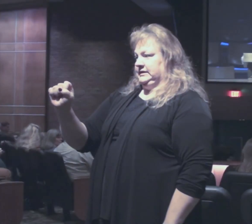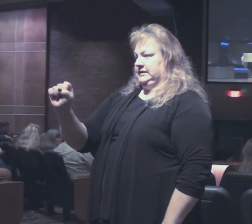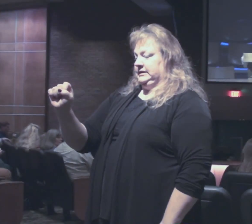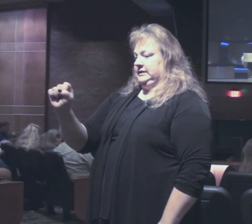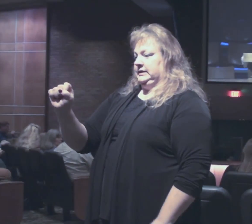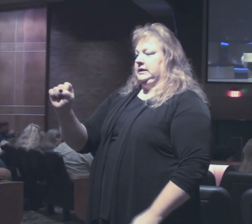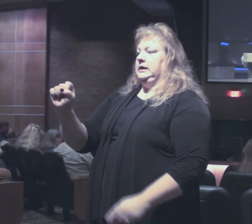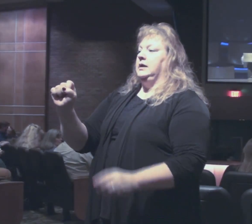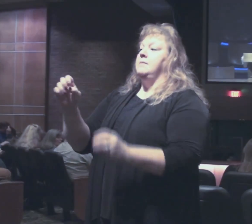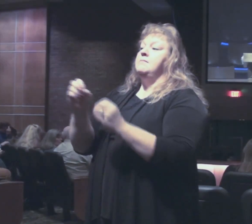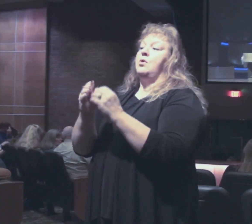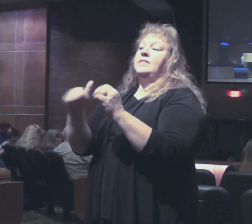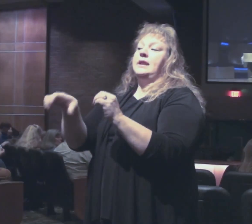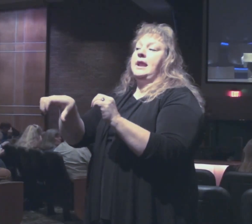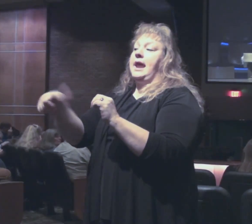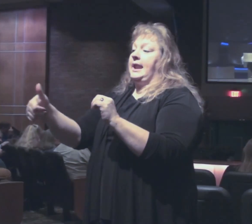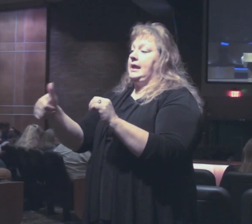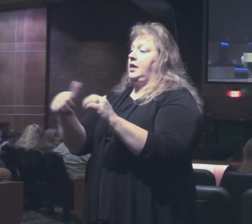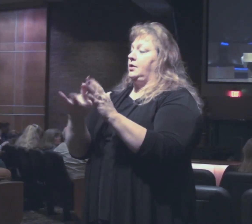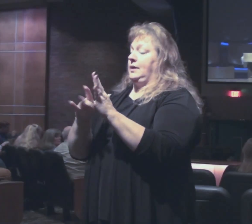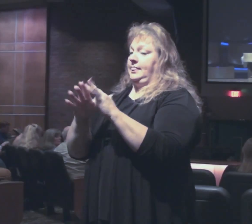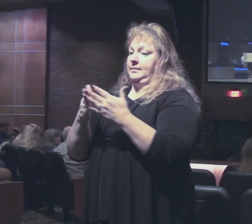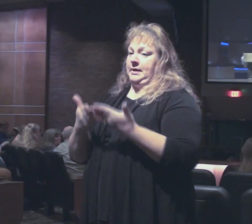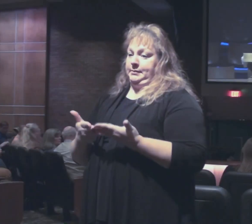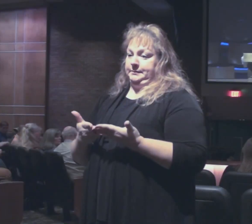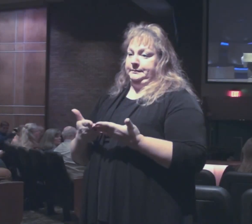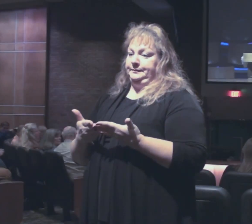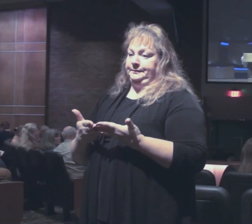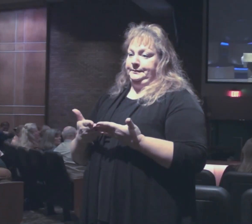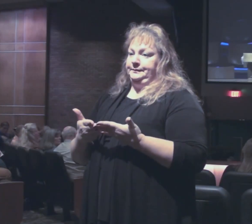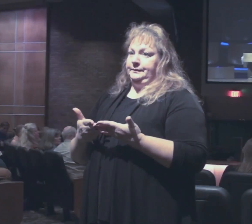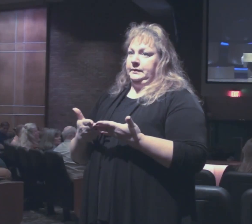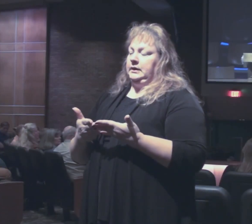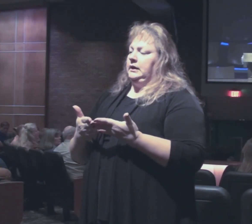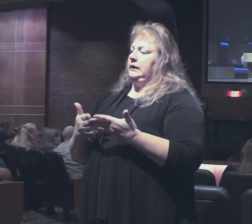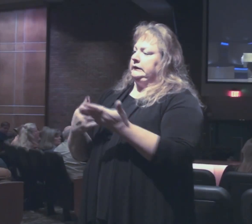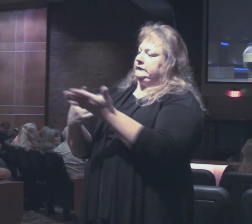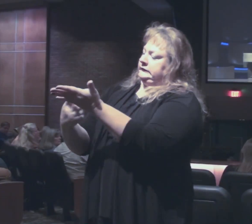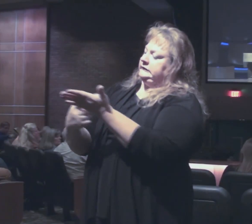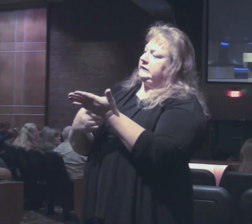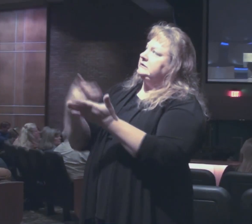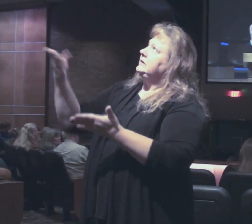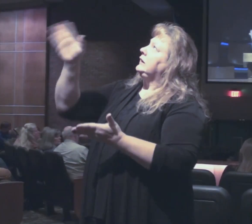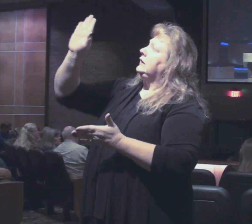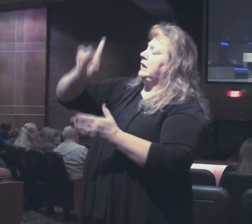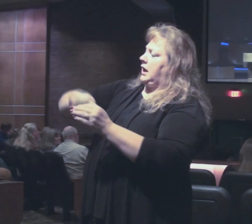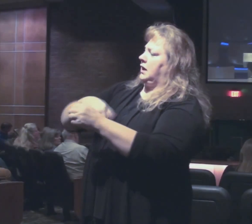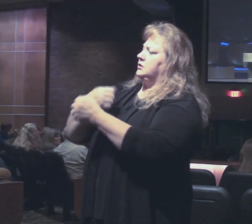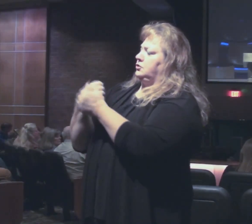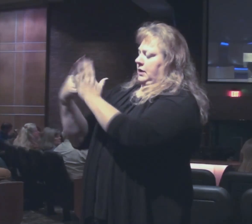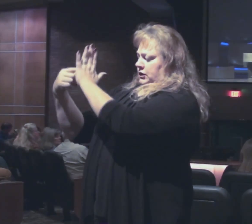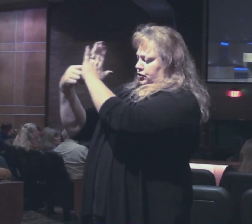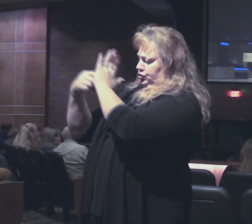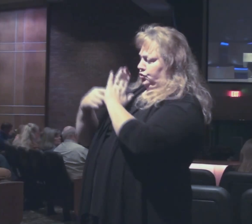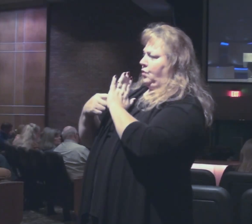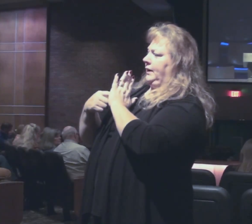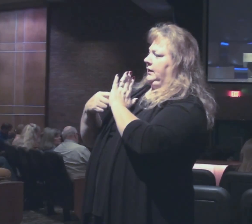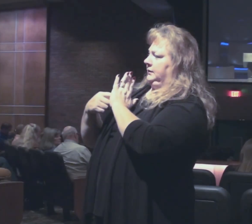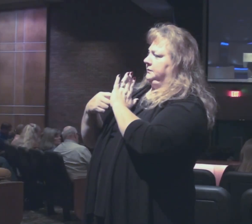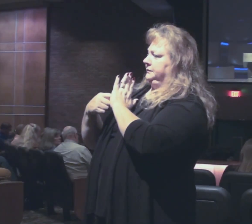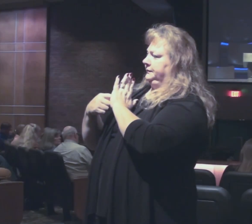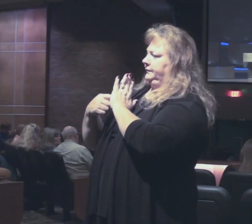other chapters in the whole Bible. And he's talking about God's grace manifesting itself